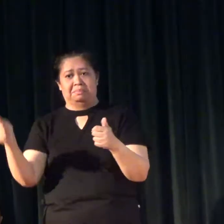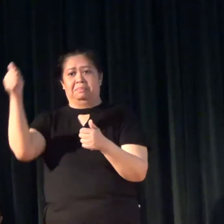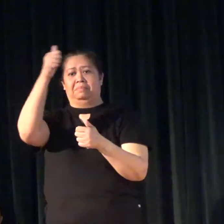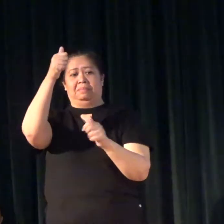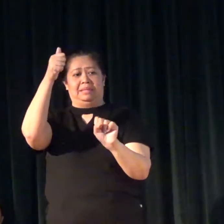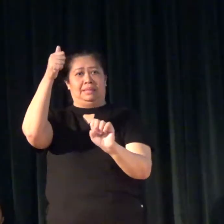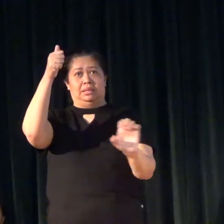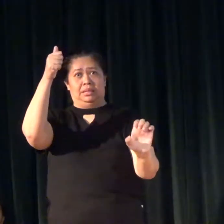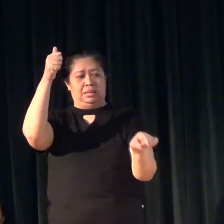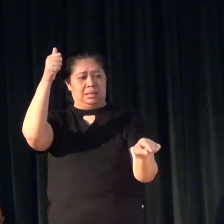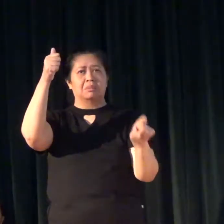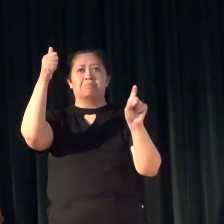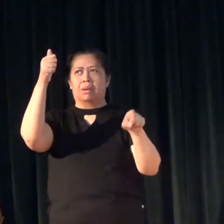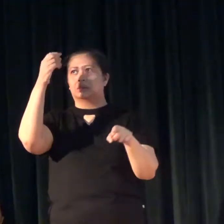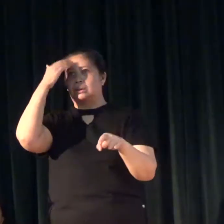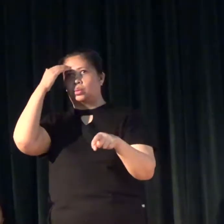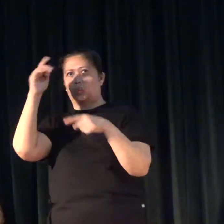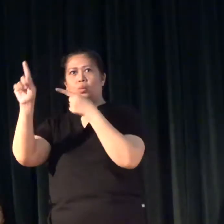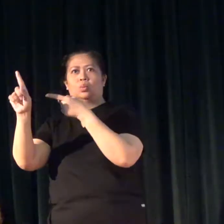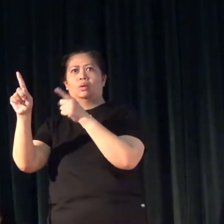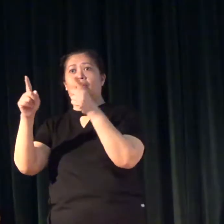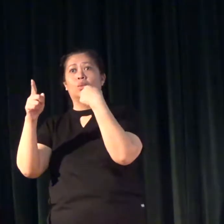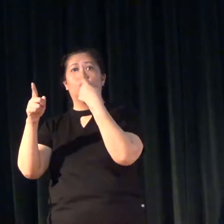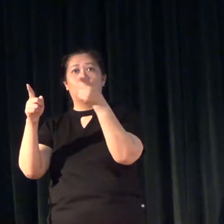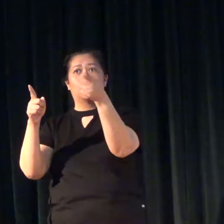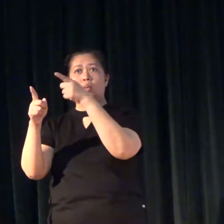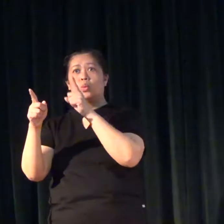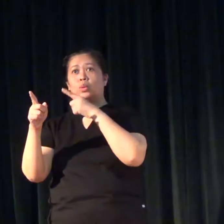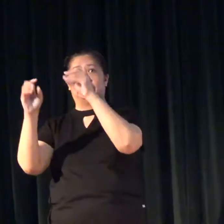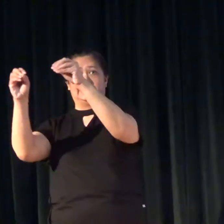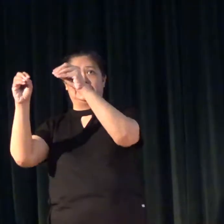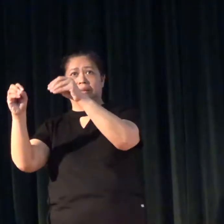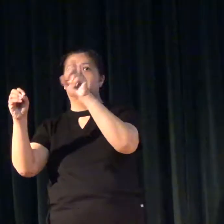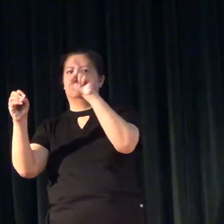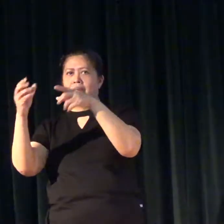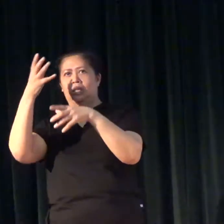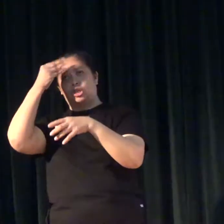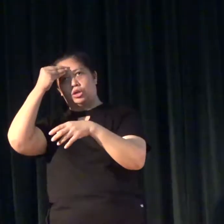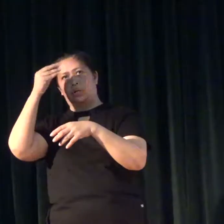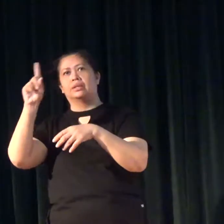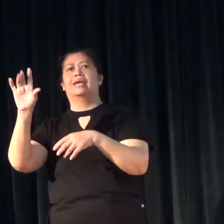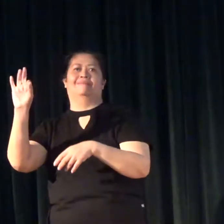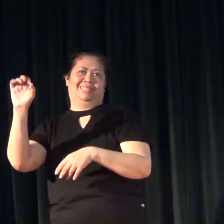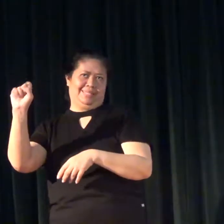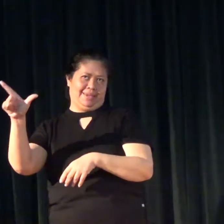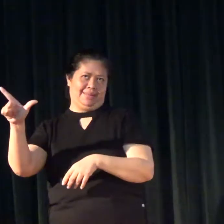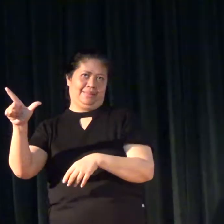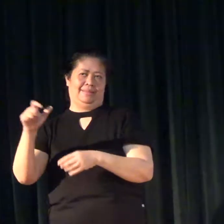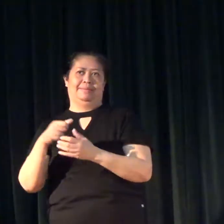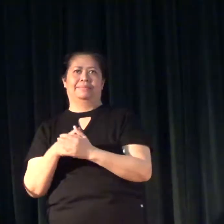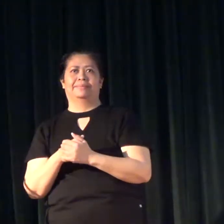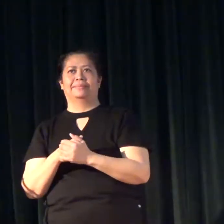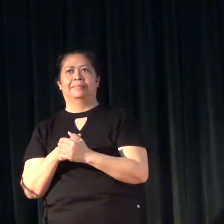SEE, you should learn, for those of us who are teaching, we should learn FSL.